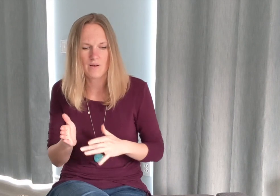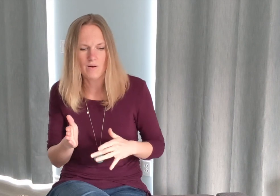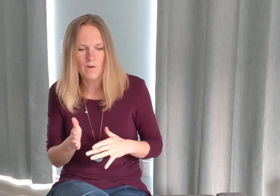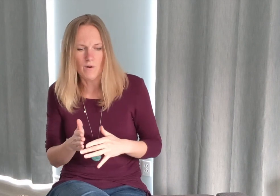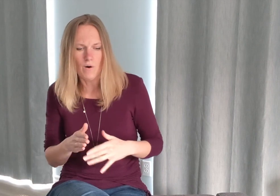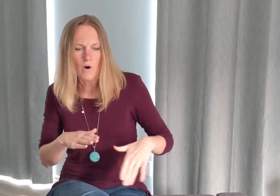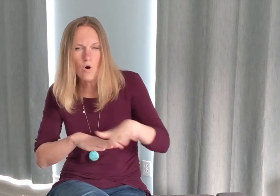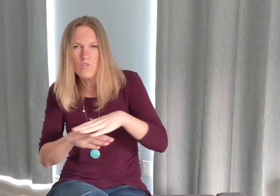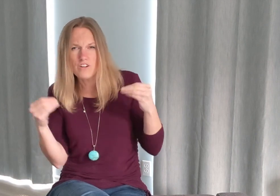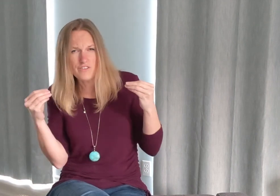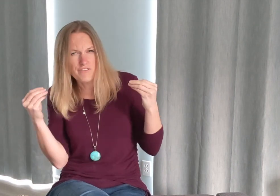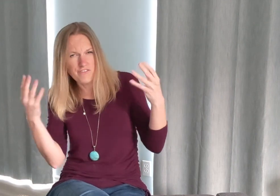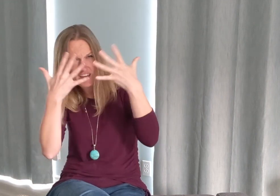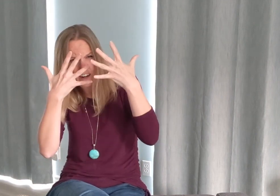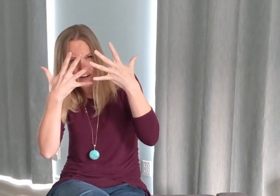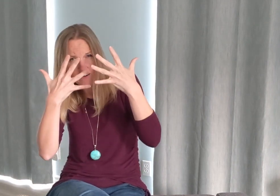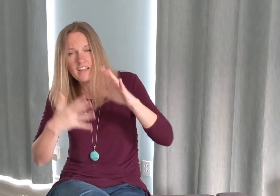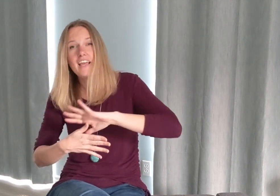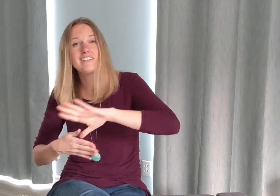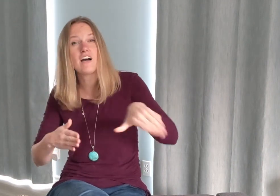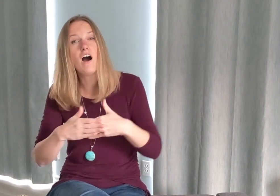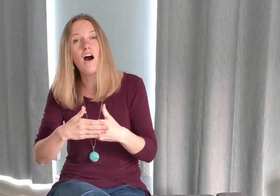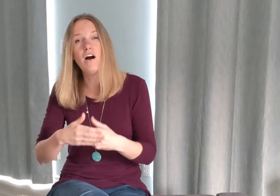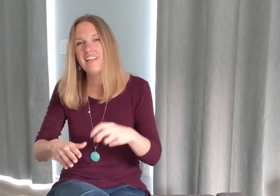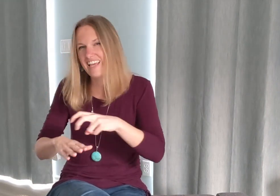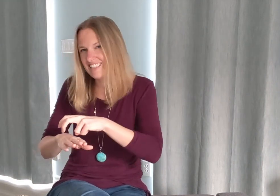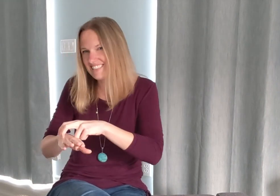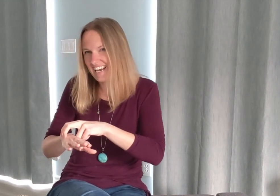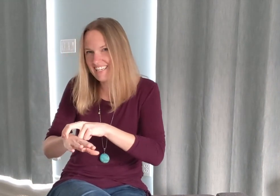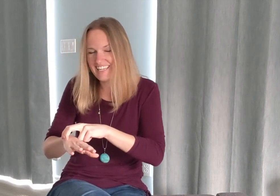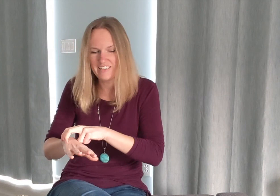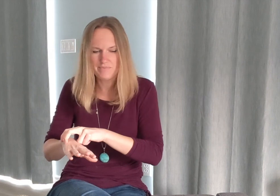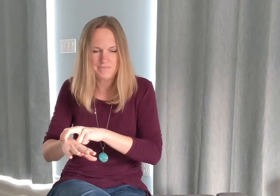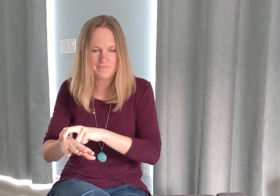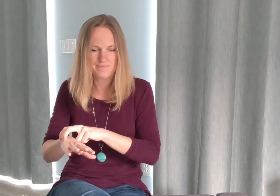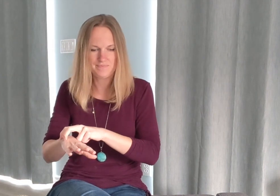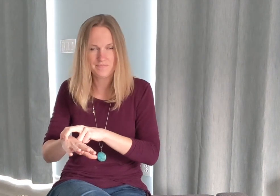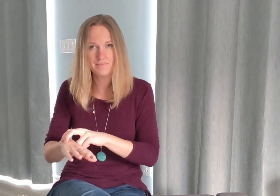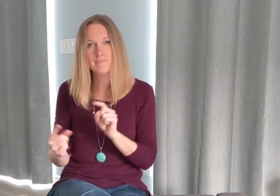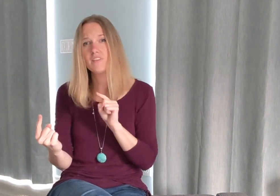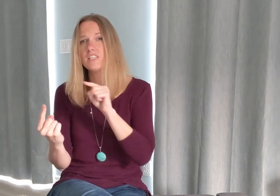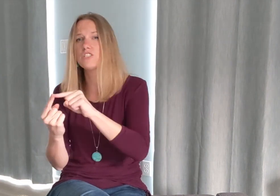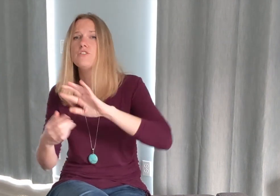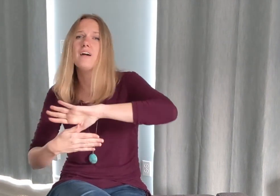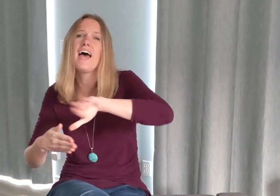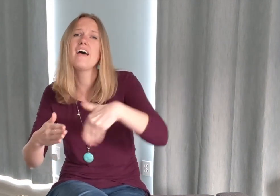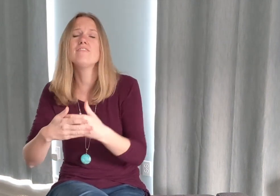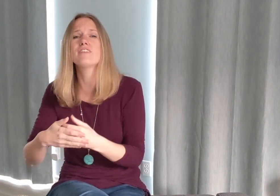Jesus fear and all anxiety to every